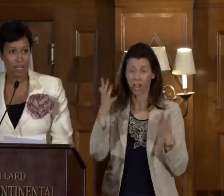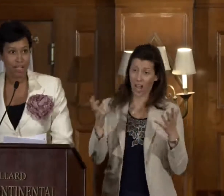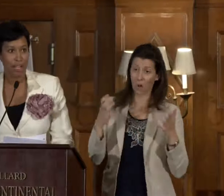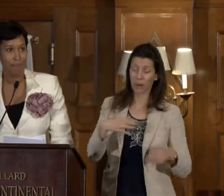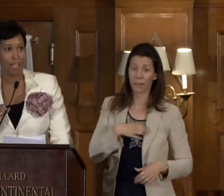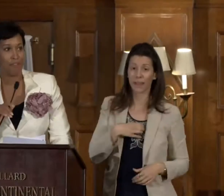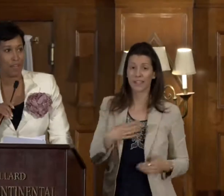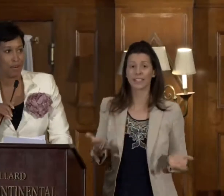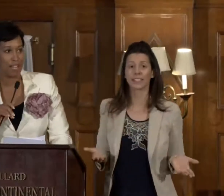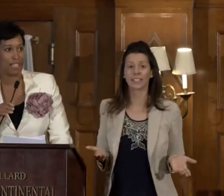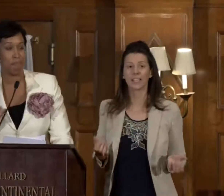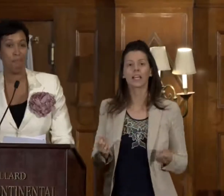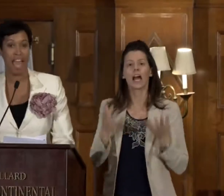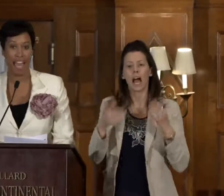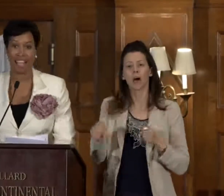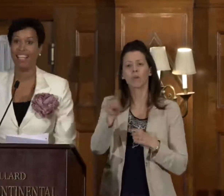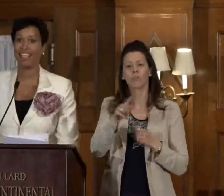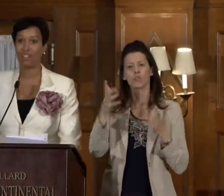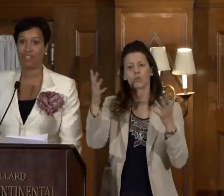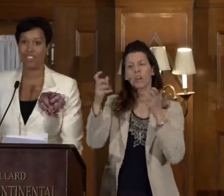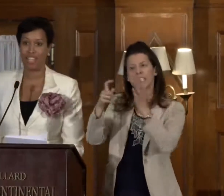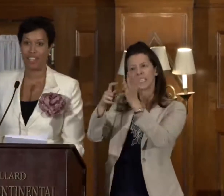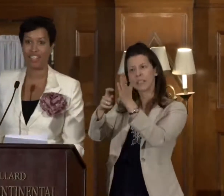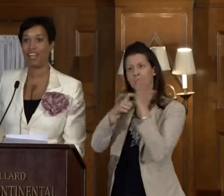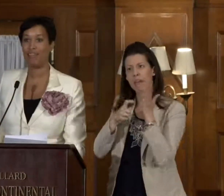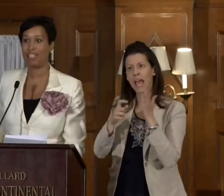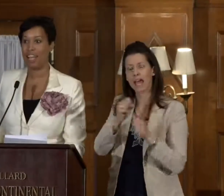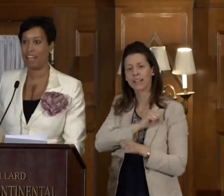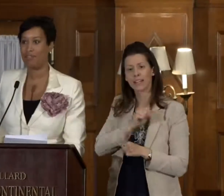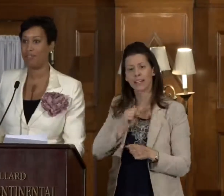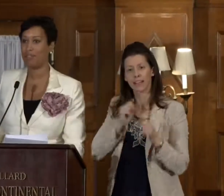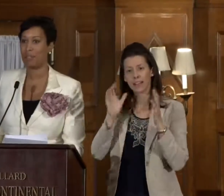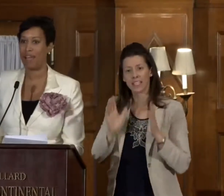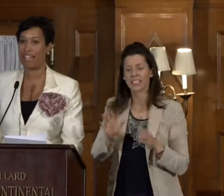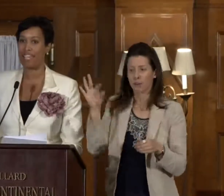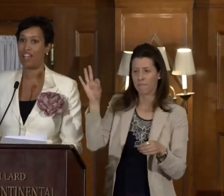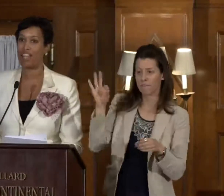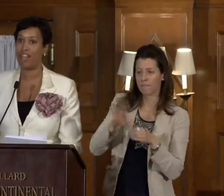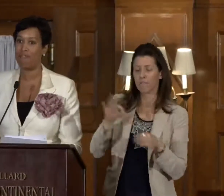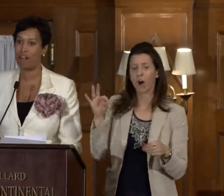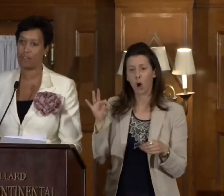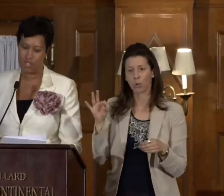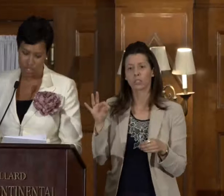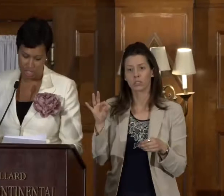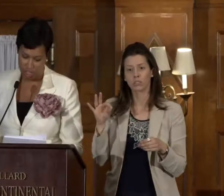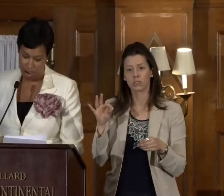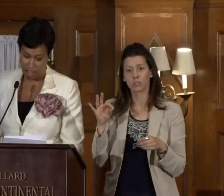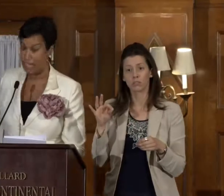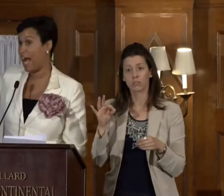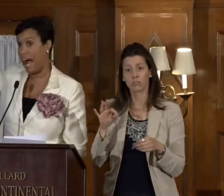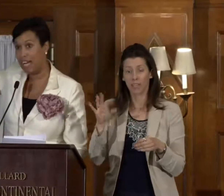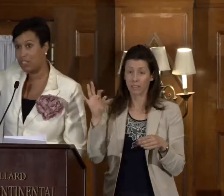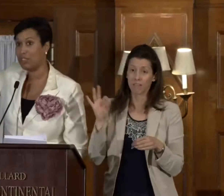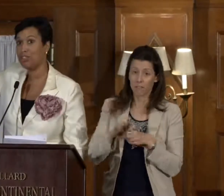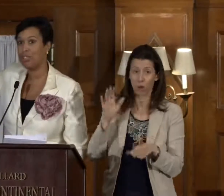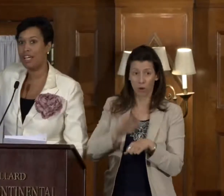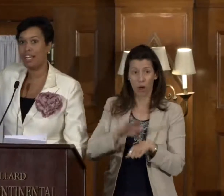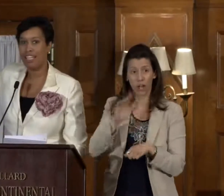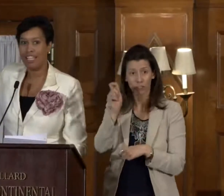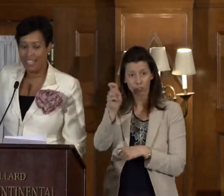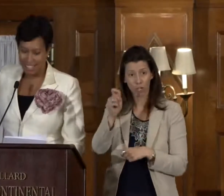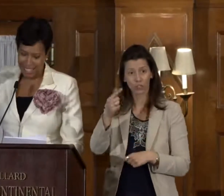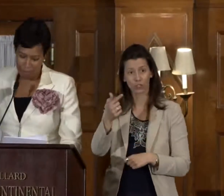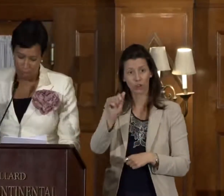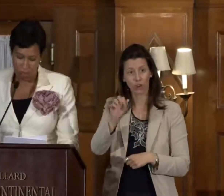How many of you want to demand that your senator not only take a vote, demand to hear it, and vote on Judge Garland? I do.